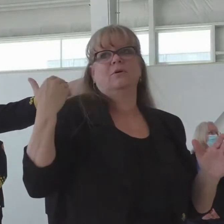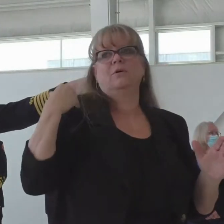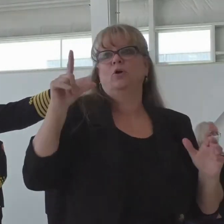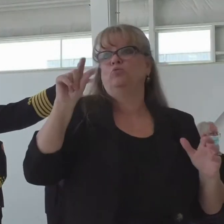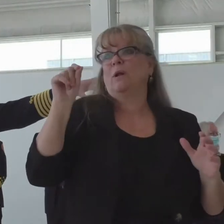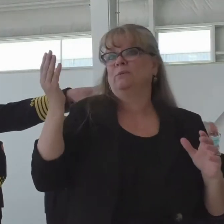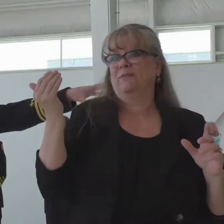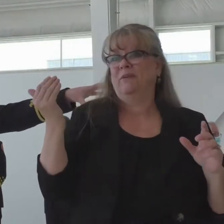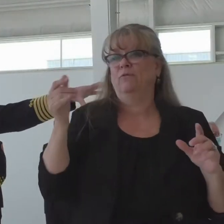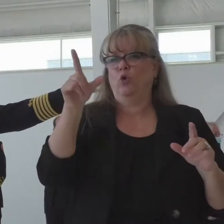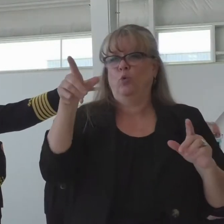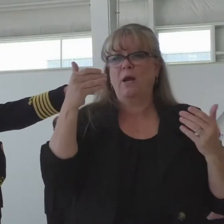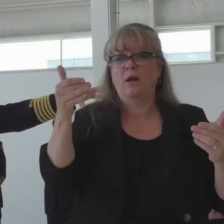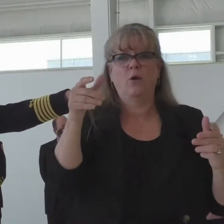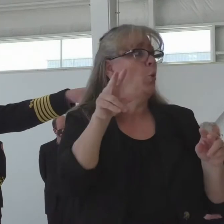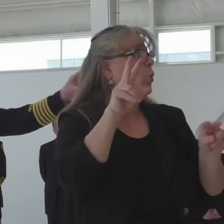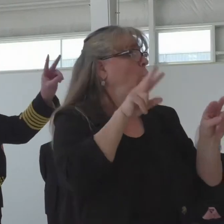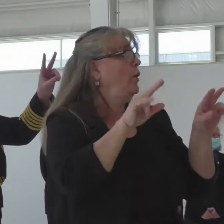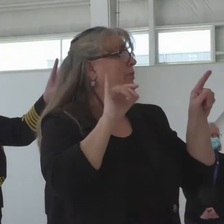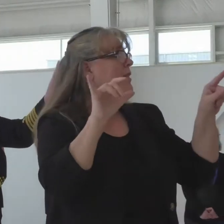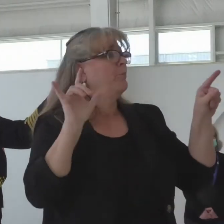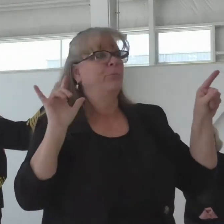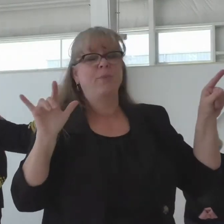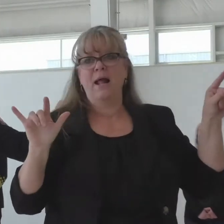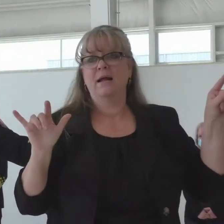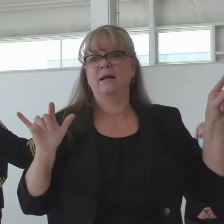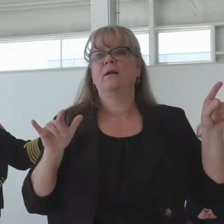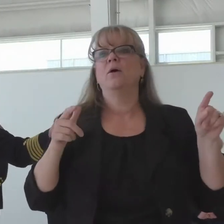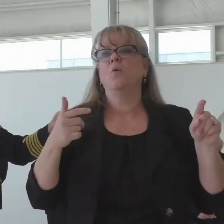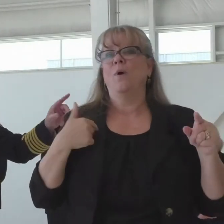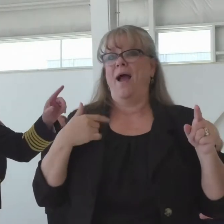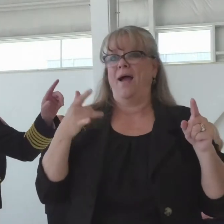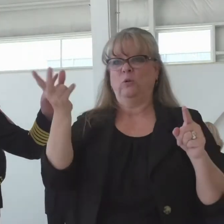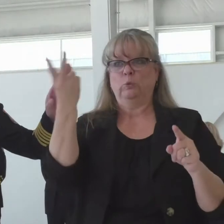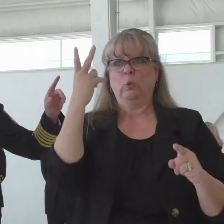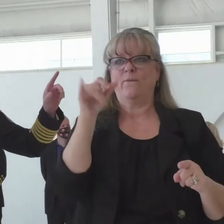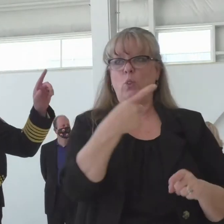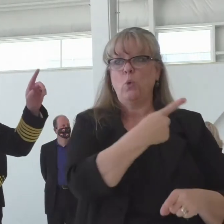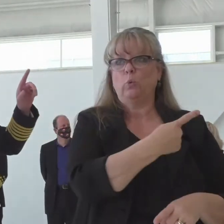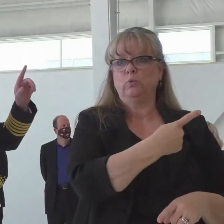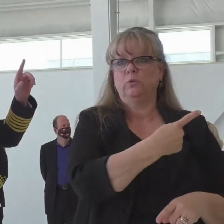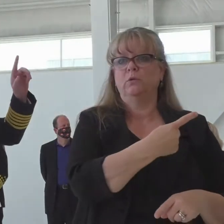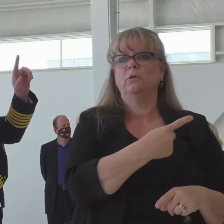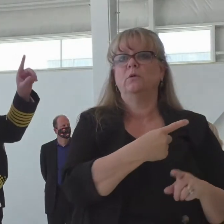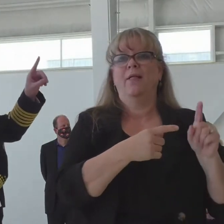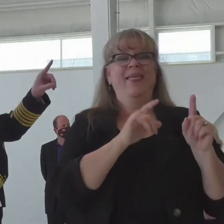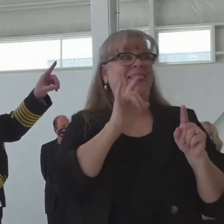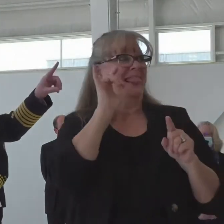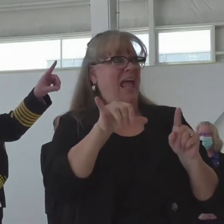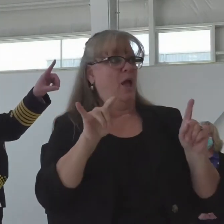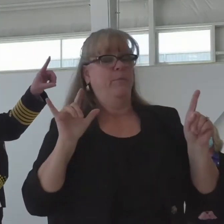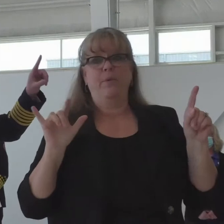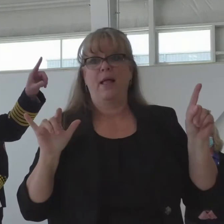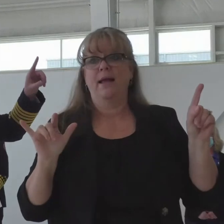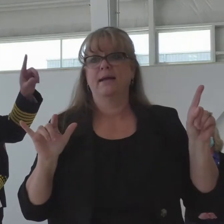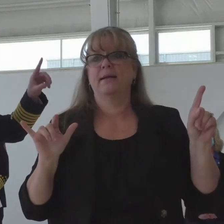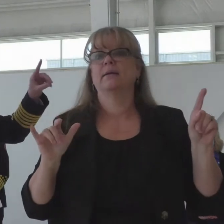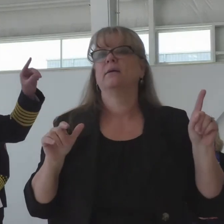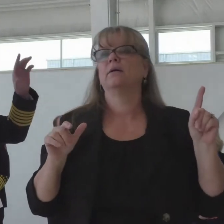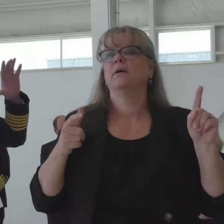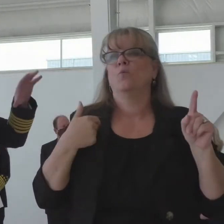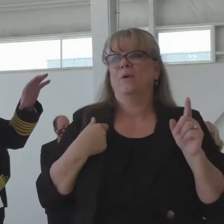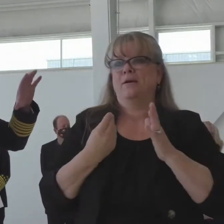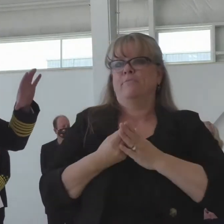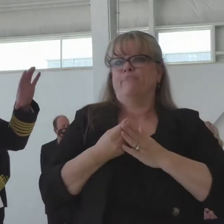afterwards this particular aircraft we have two of these is provided to us we were purchased these for and